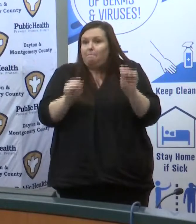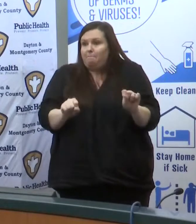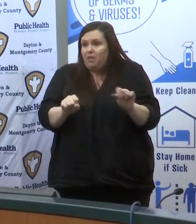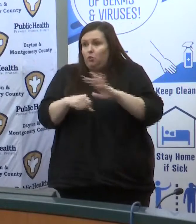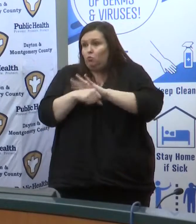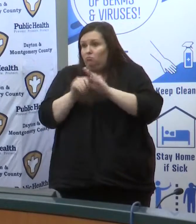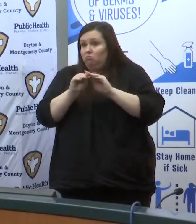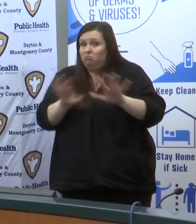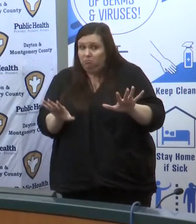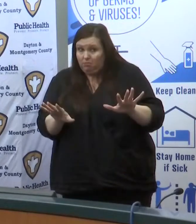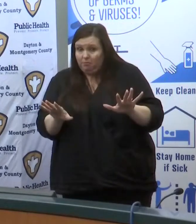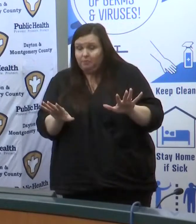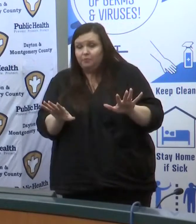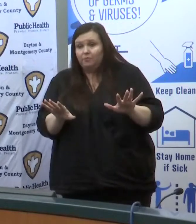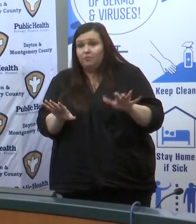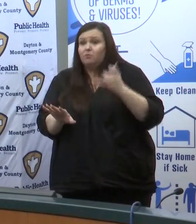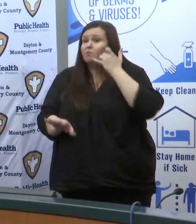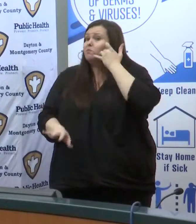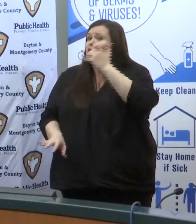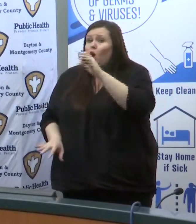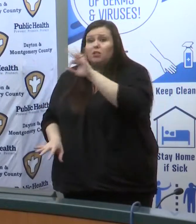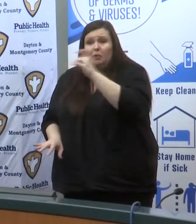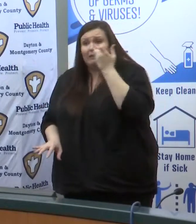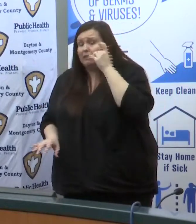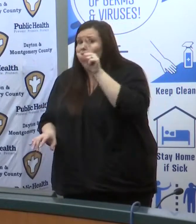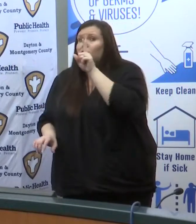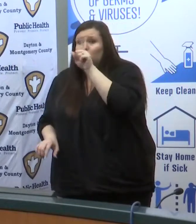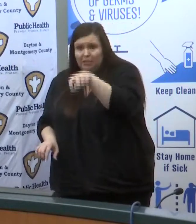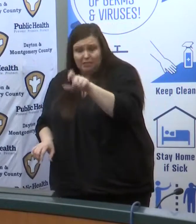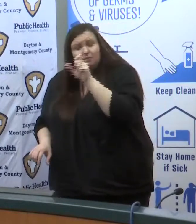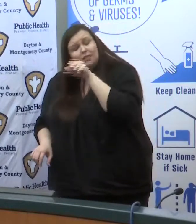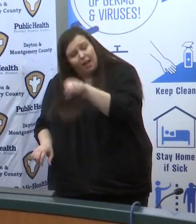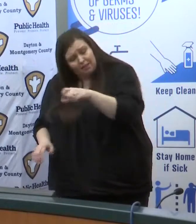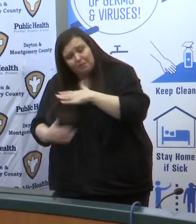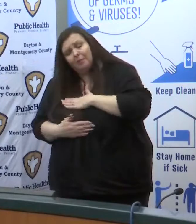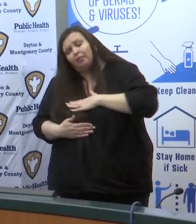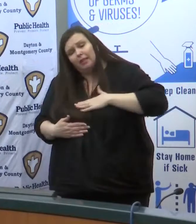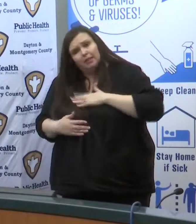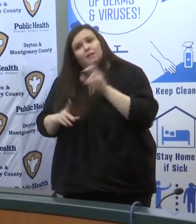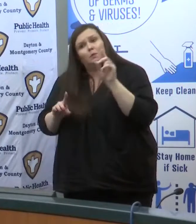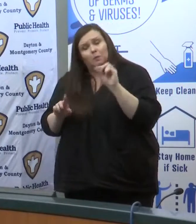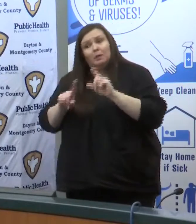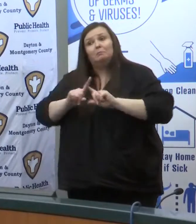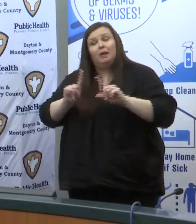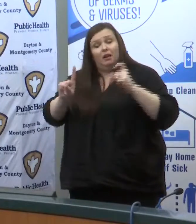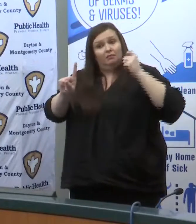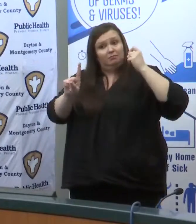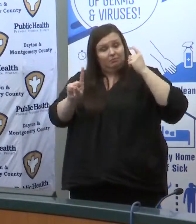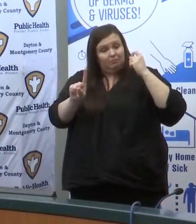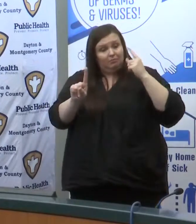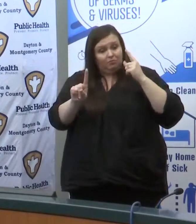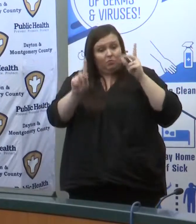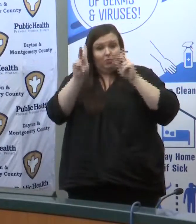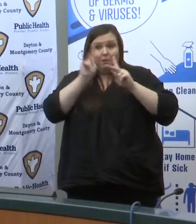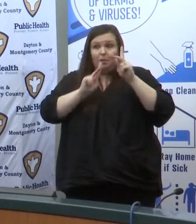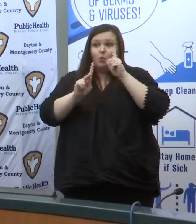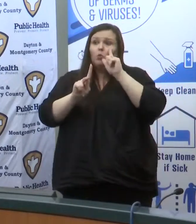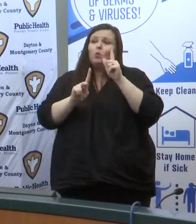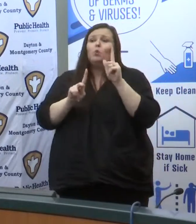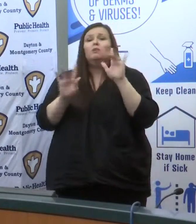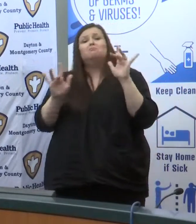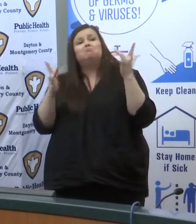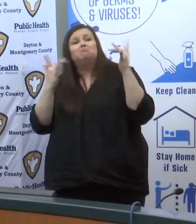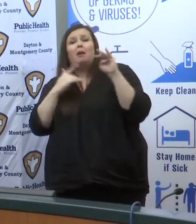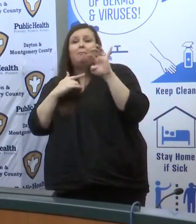-19 call 9-1-1 when you need it however as Dr. Sherratt referred to individuals with minor health